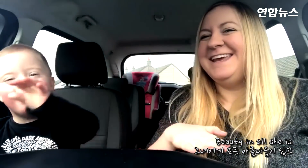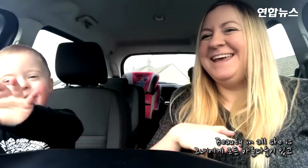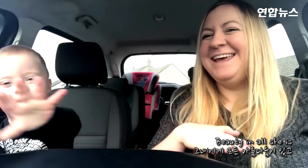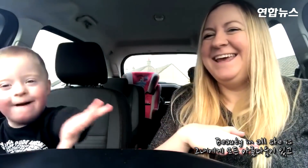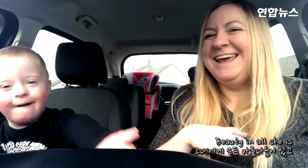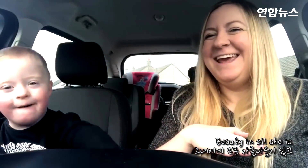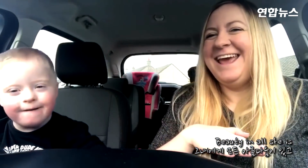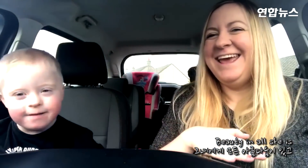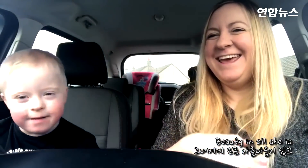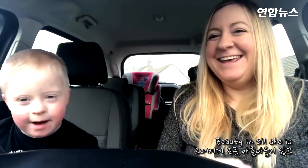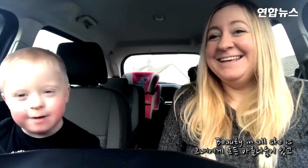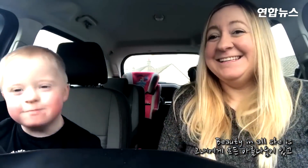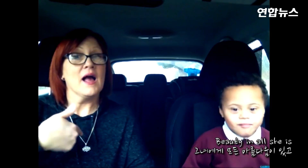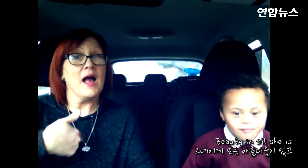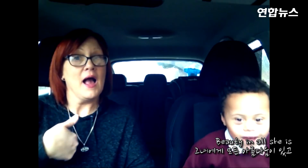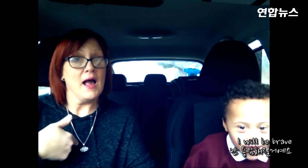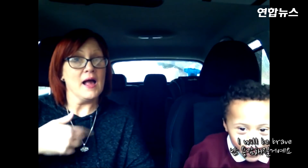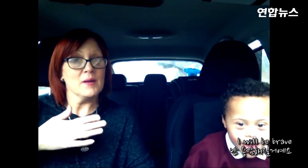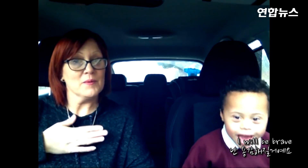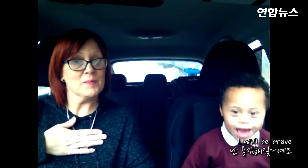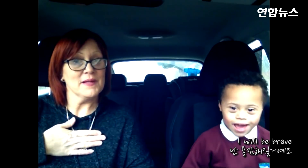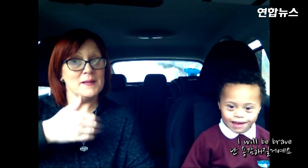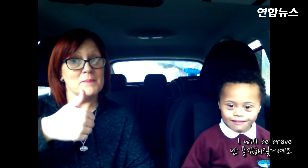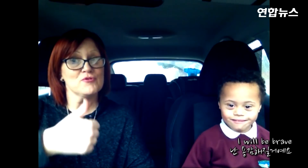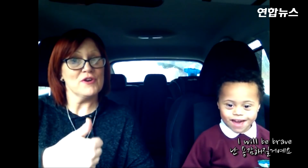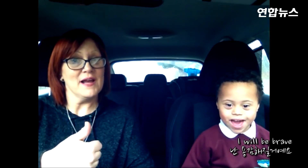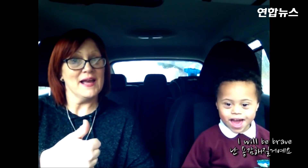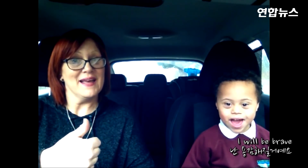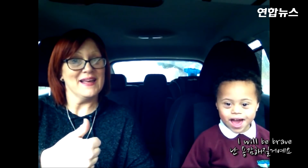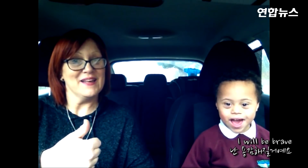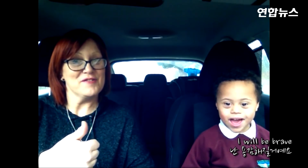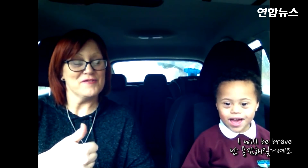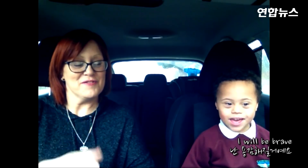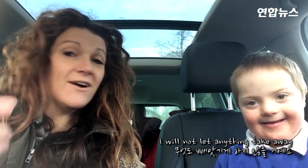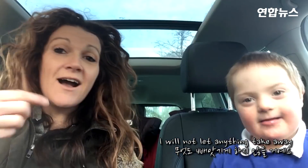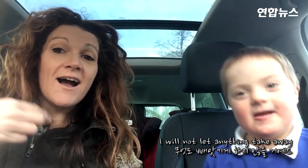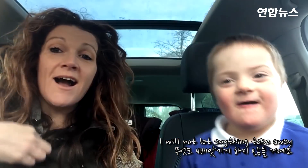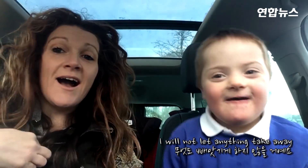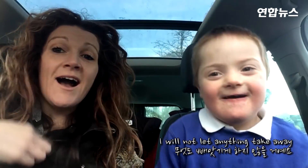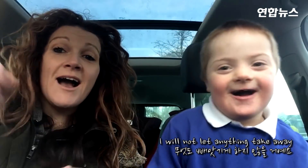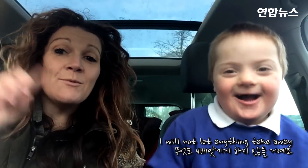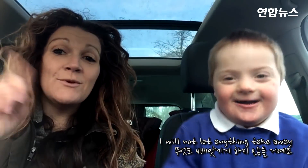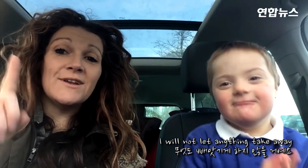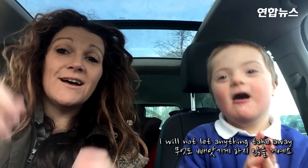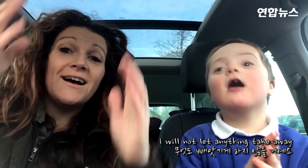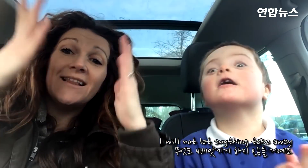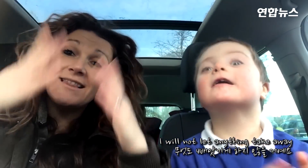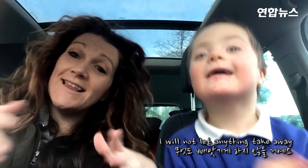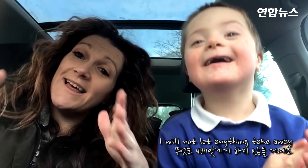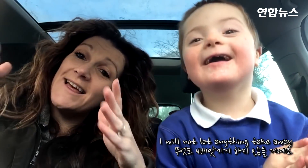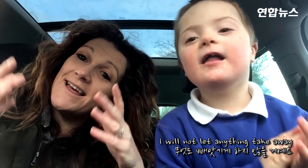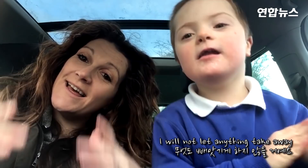is I will be brave I will not let